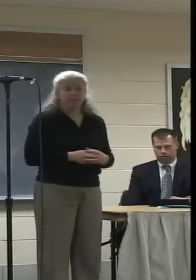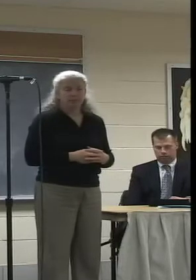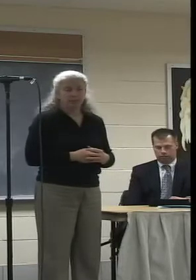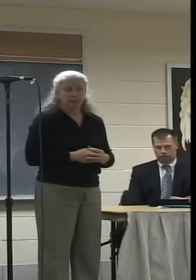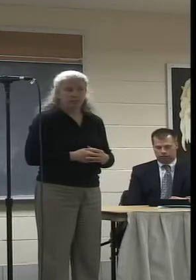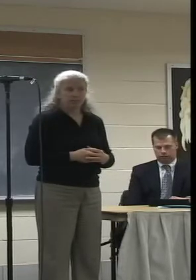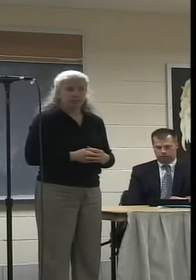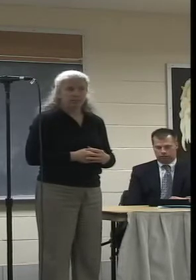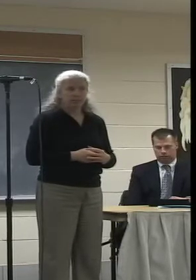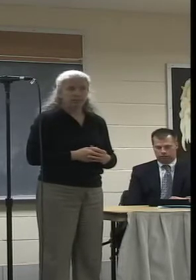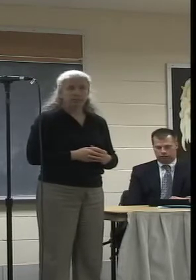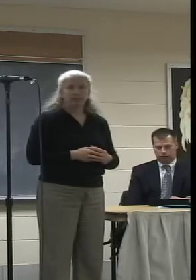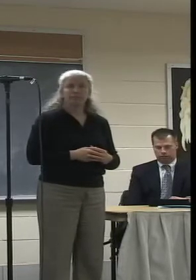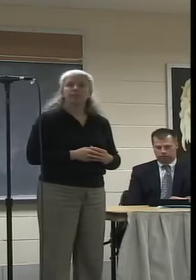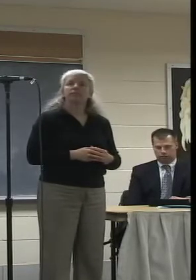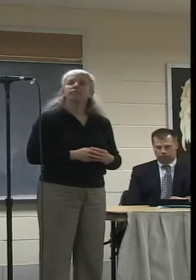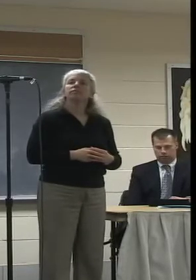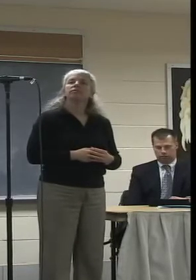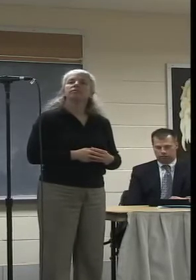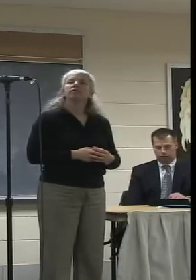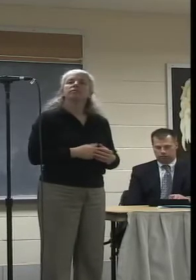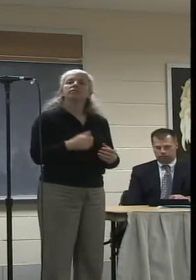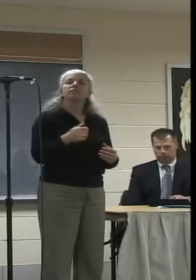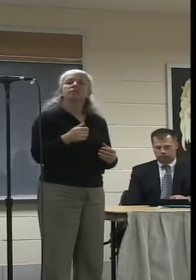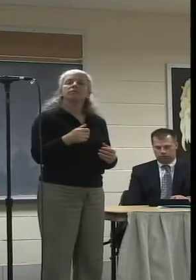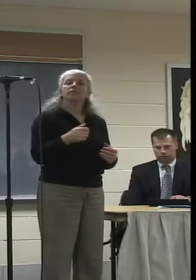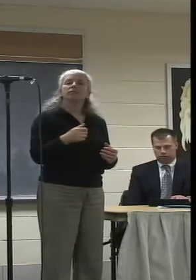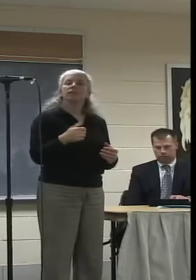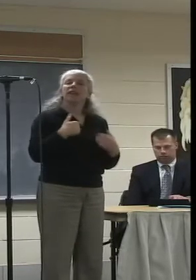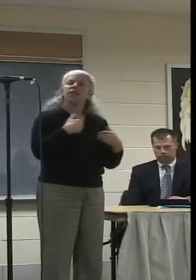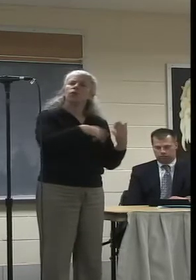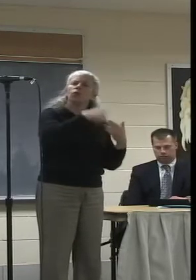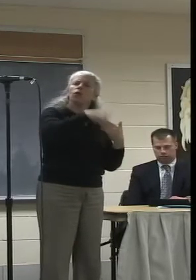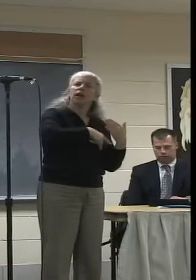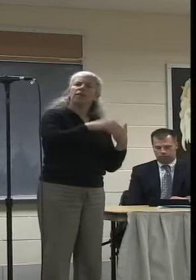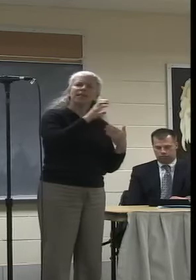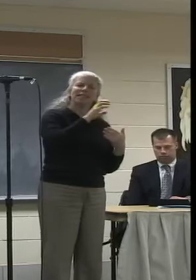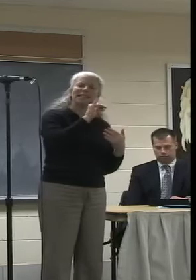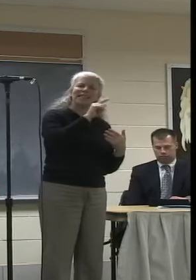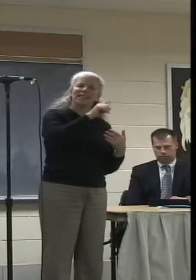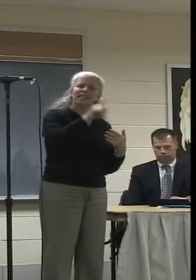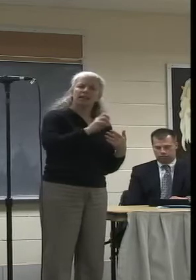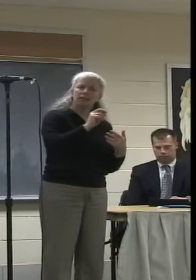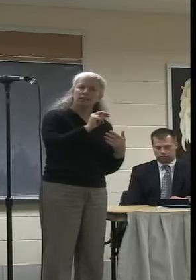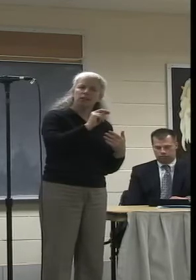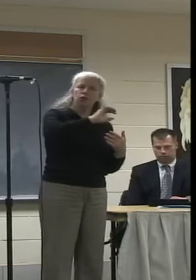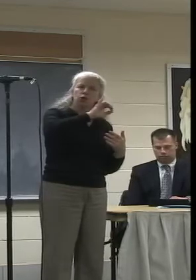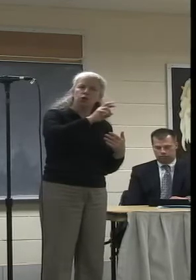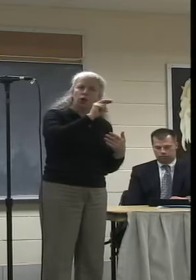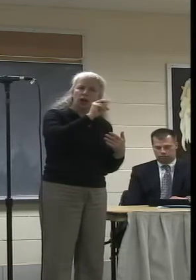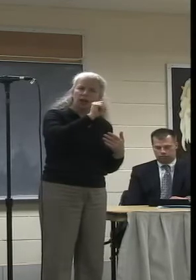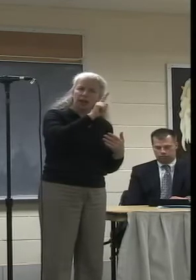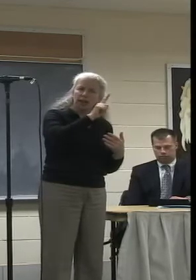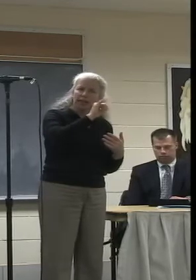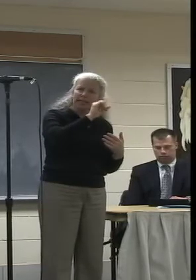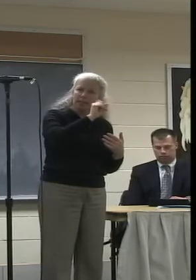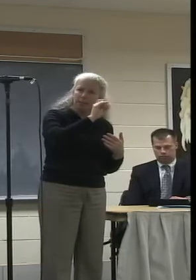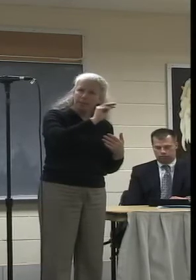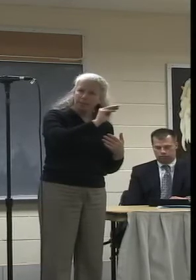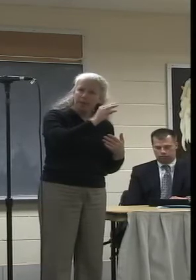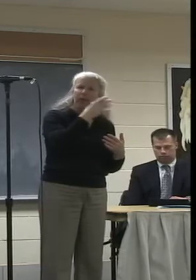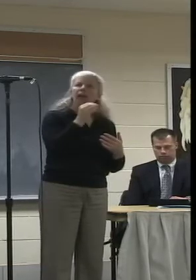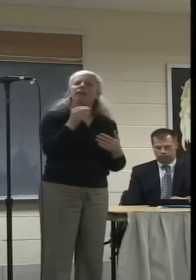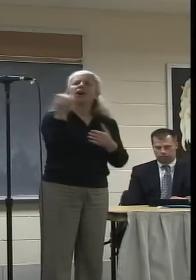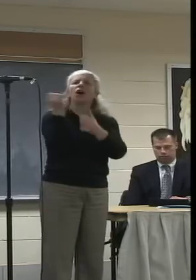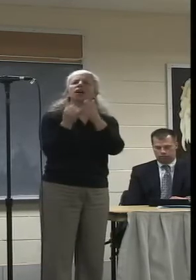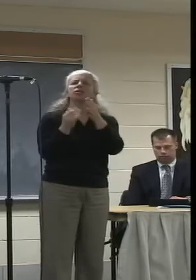From the citizen journalism program to the awarding of artist production grants, which I don't think has been mentioned by anyone yet tonight,